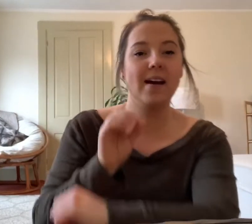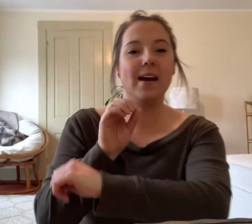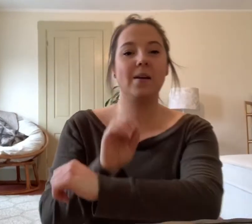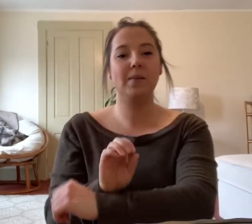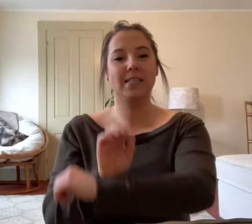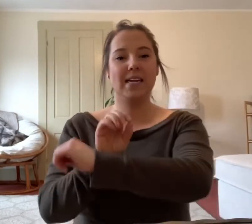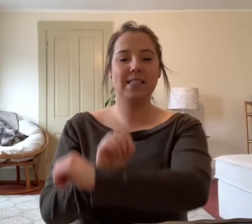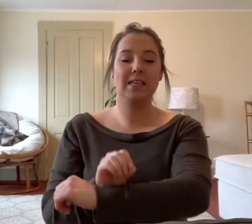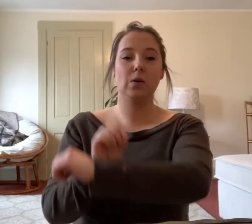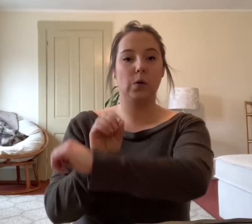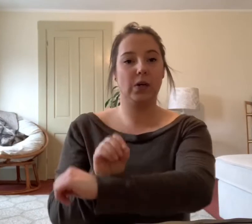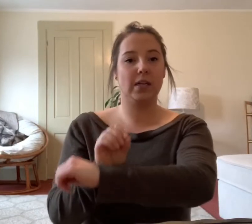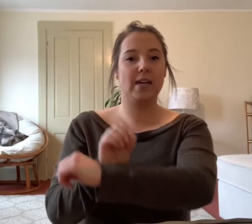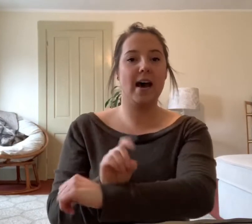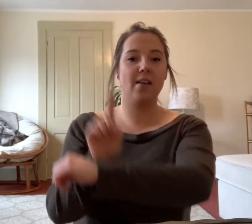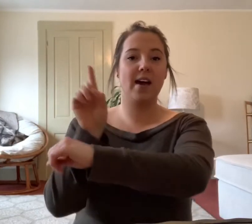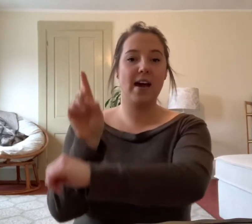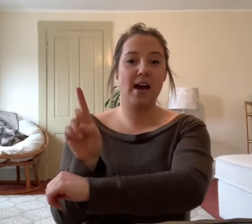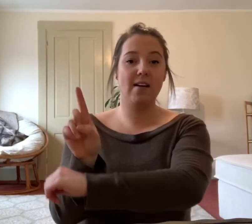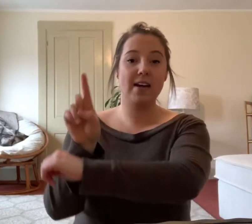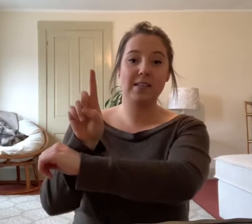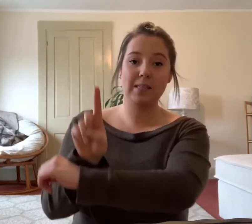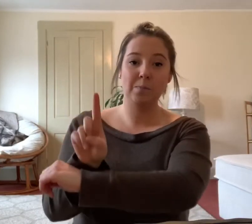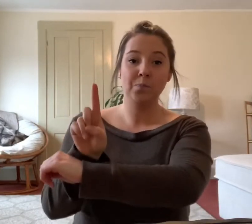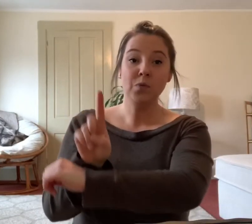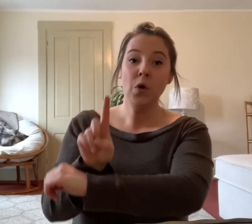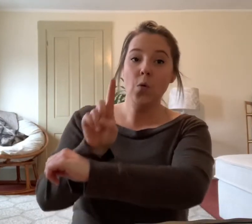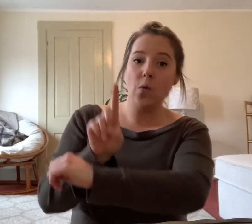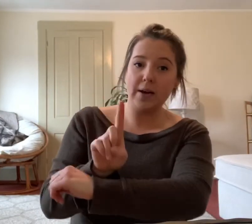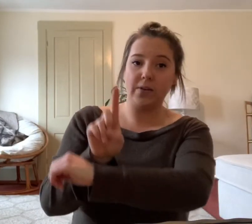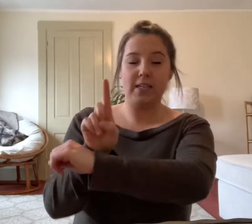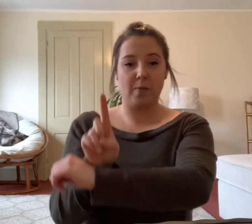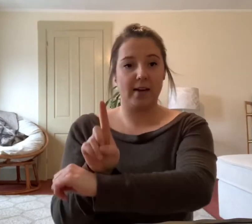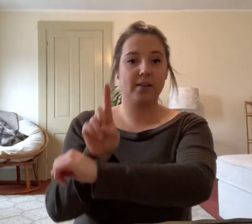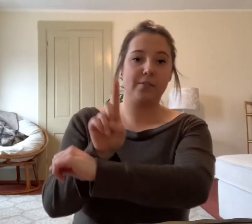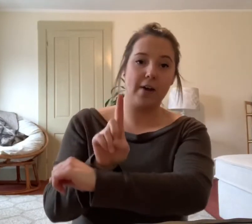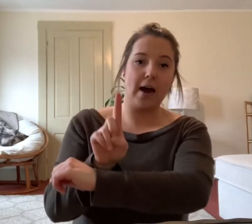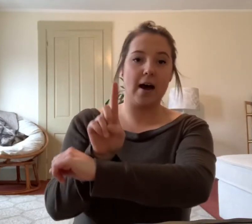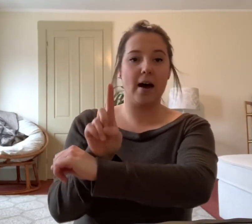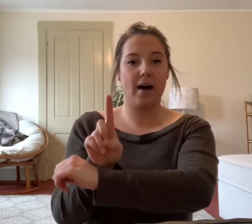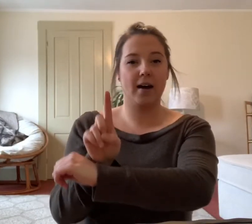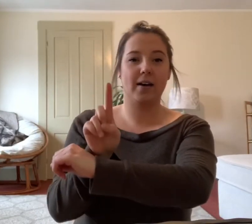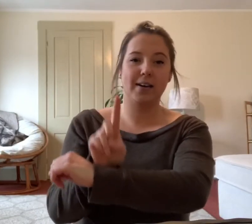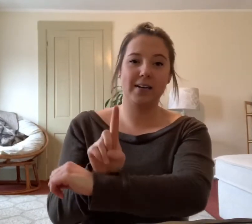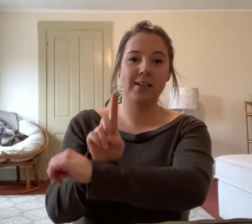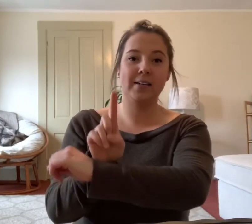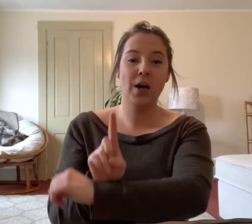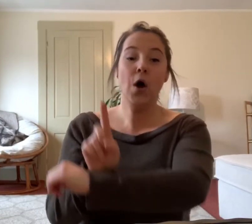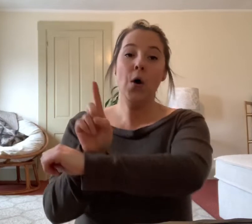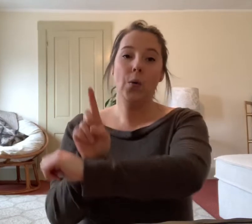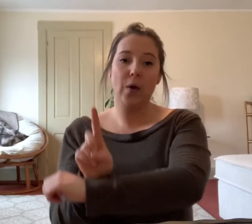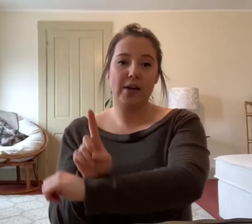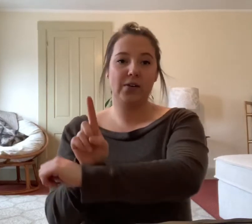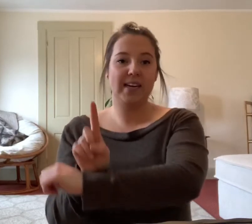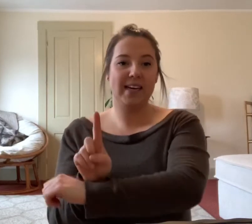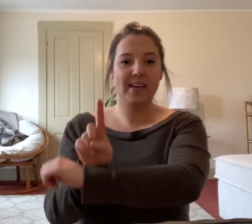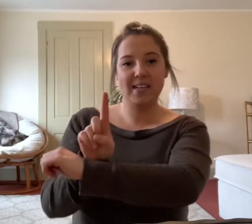it was nice and cool. Now there is one green speckled frog. One green and